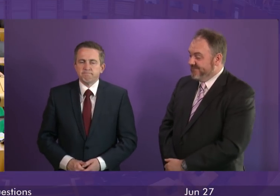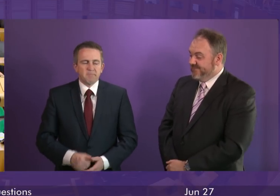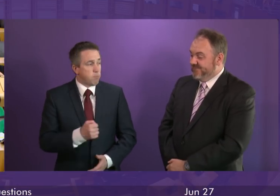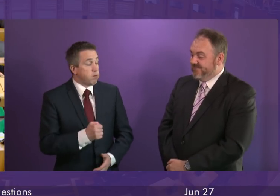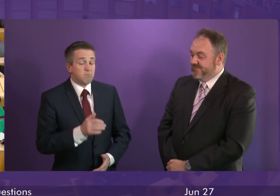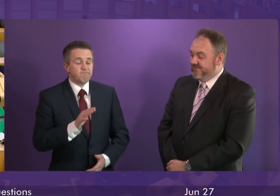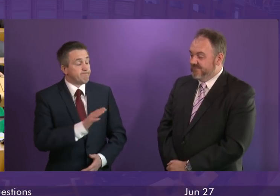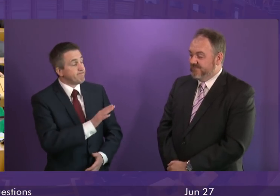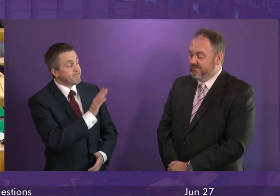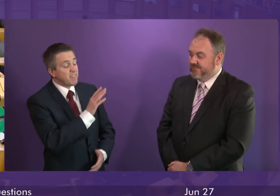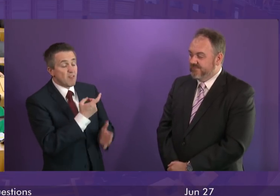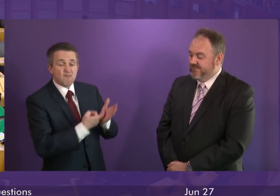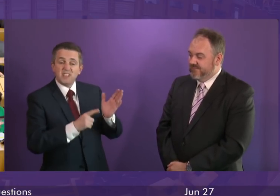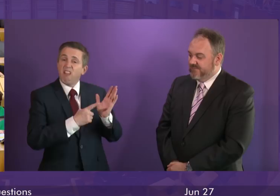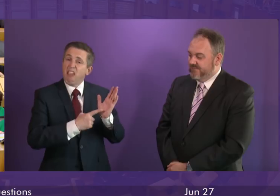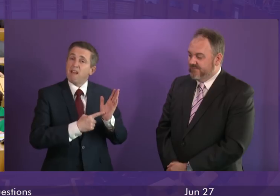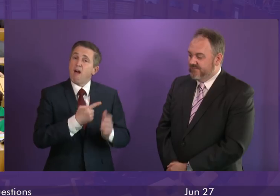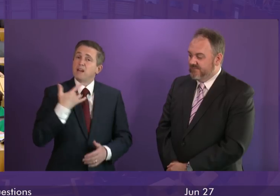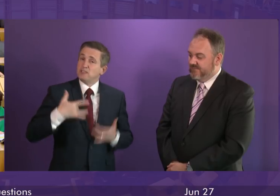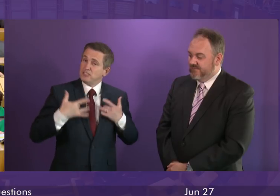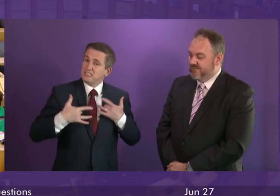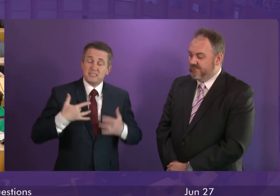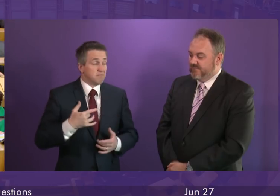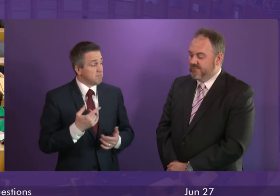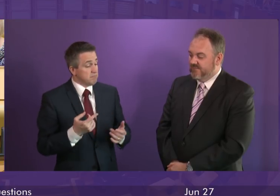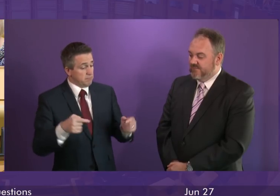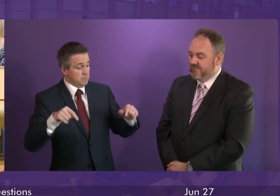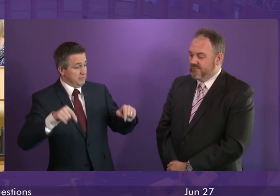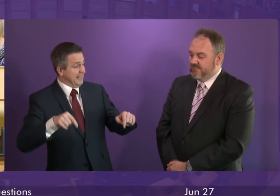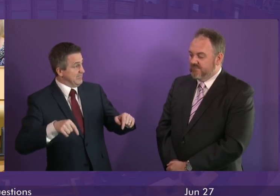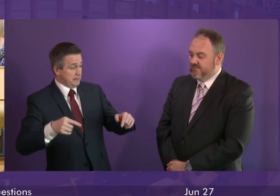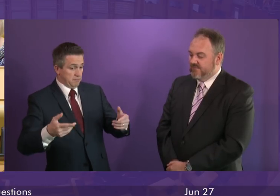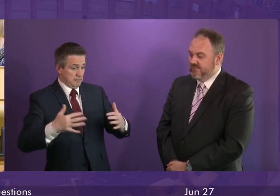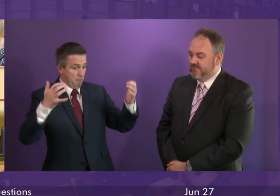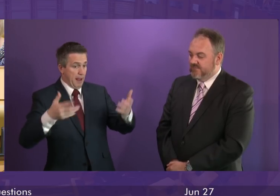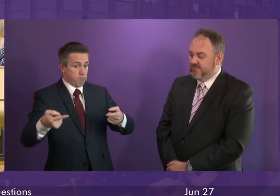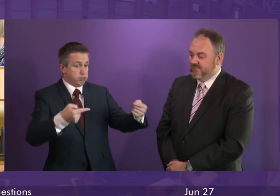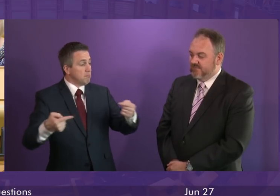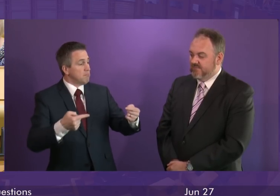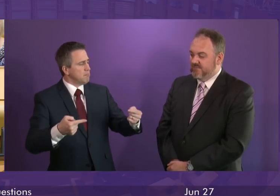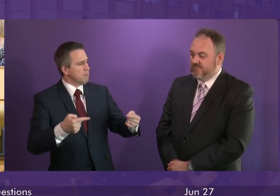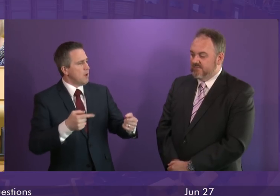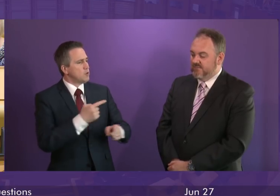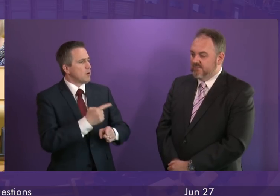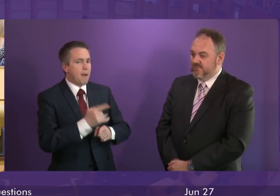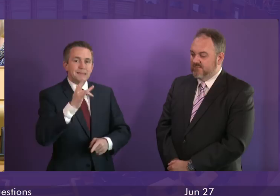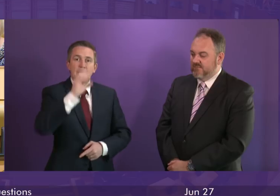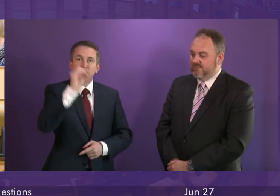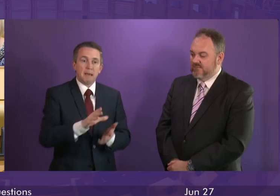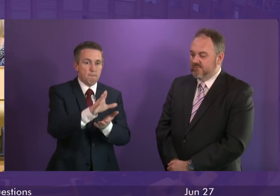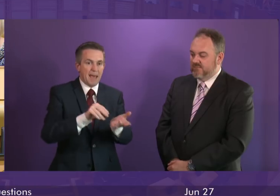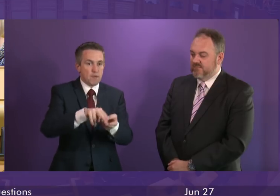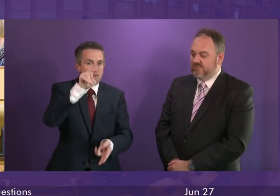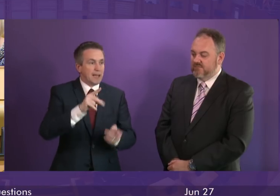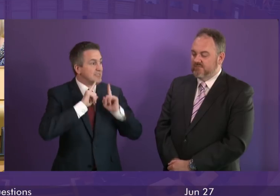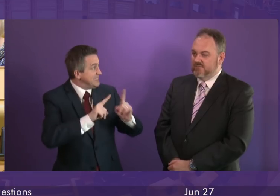Well, I guess Richard Leonard has a point. Because we could have come to this chamber and we could have debated the 10% pay rise for teachers in our